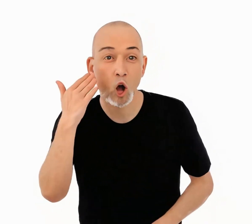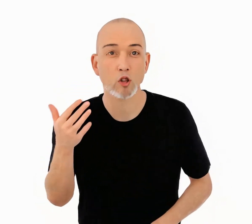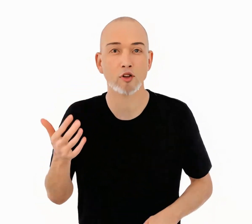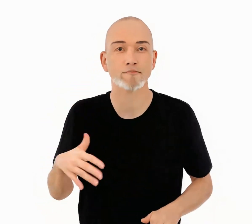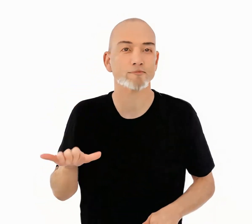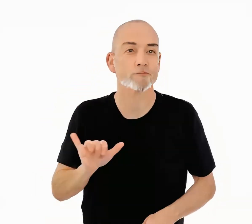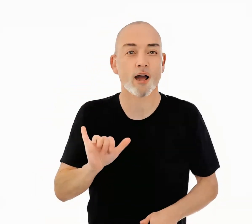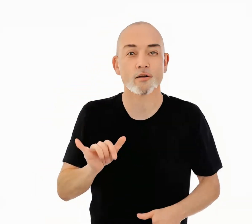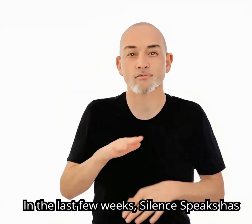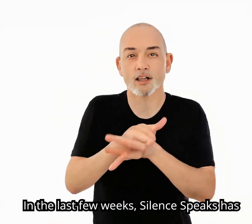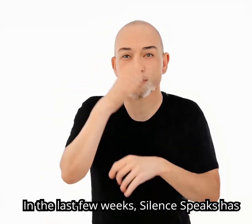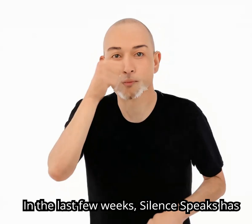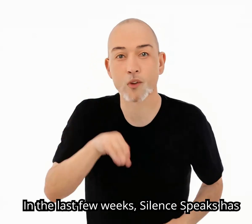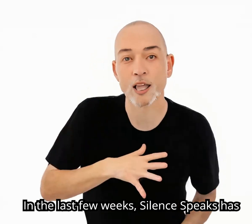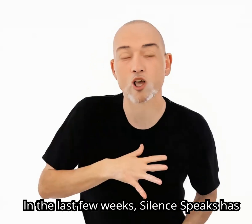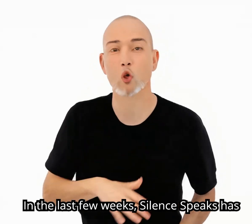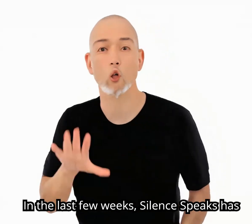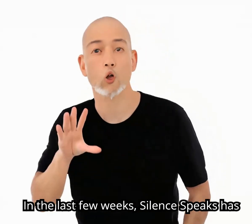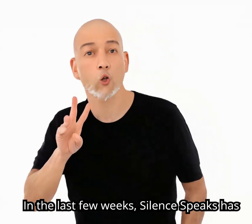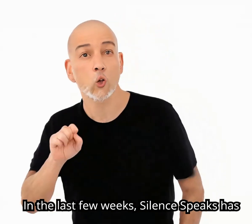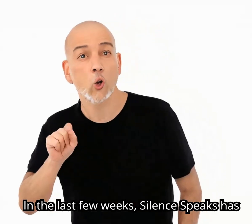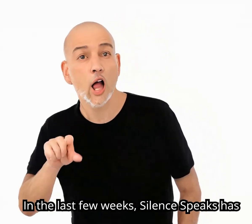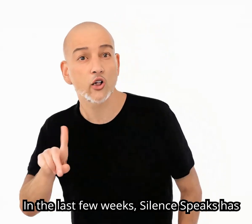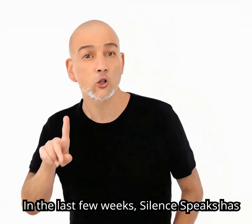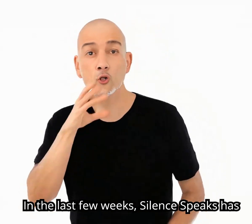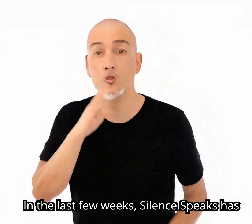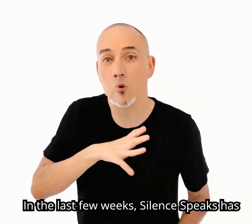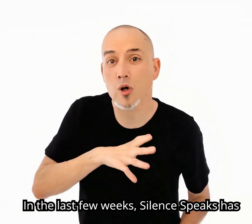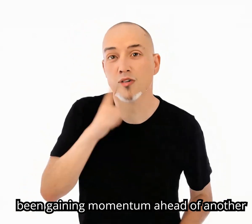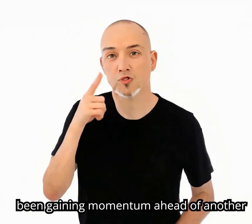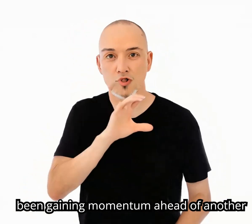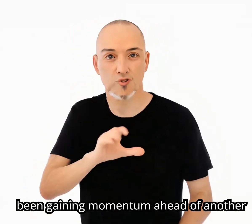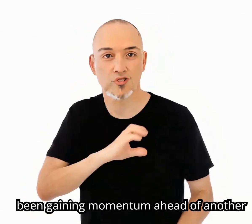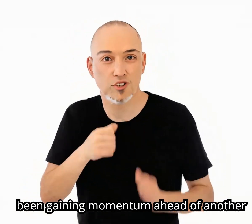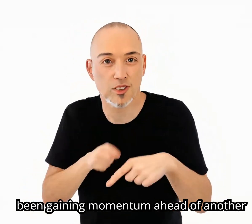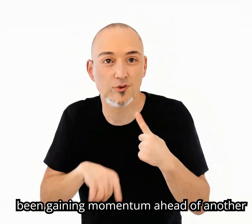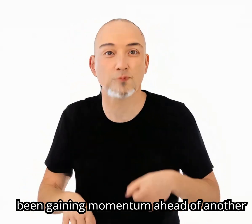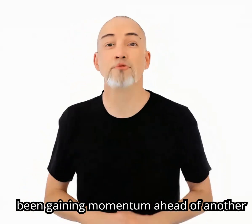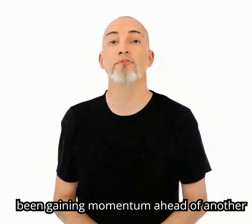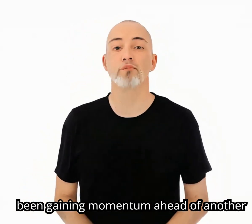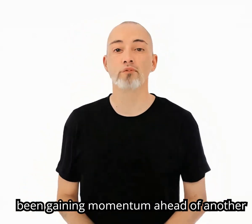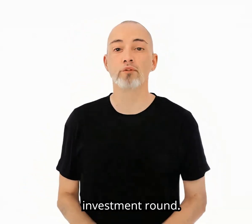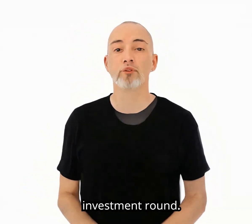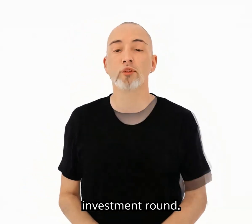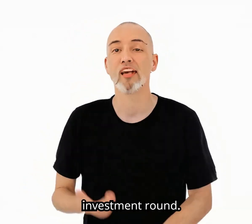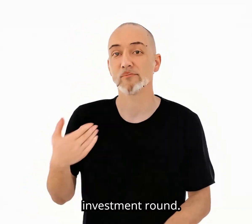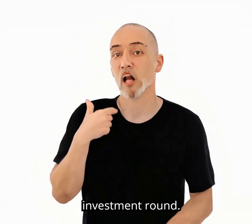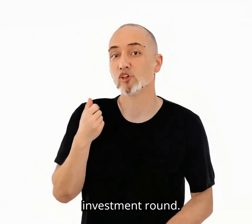In the last few weeks, Silence Speaks has been gaining momentum ahead of another investment round.